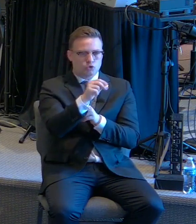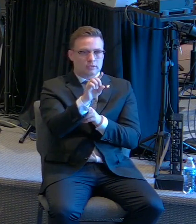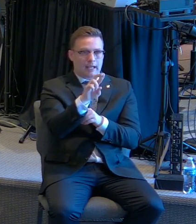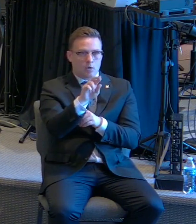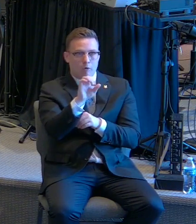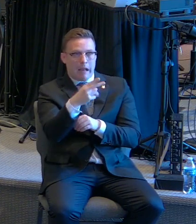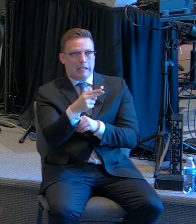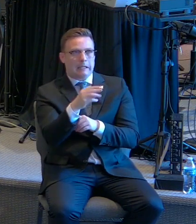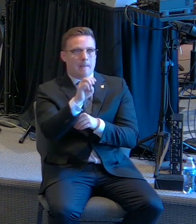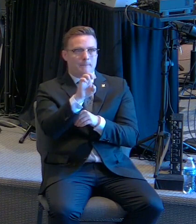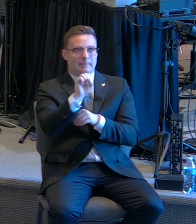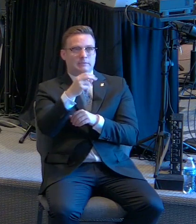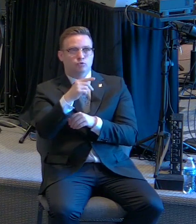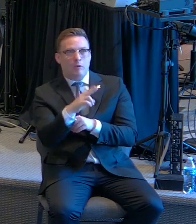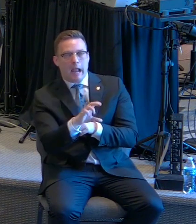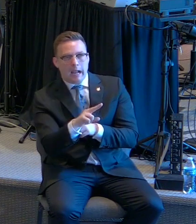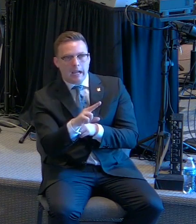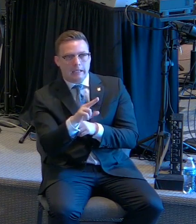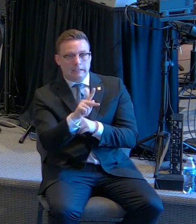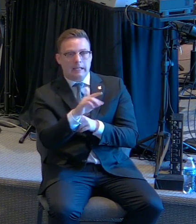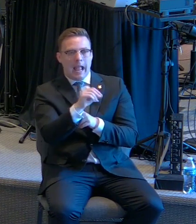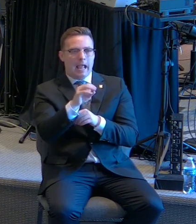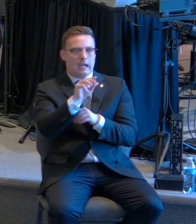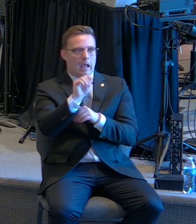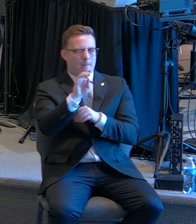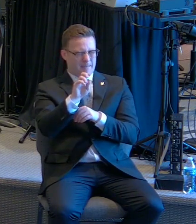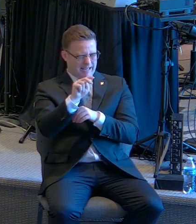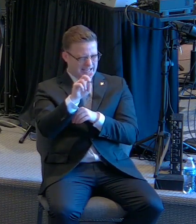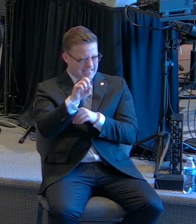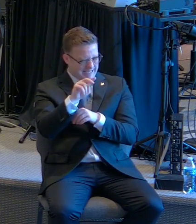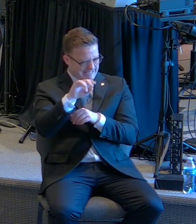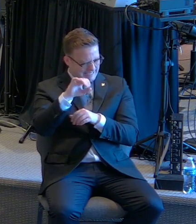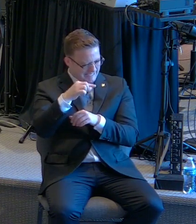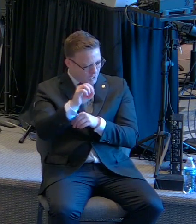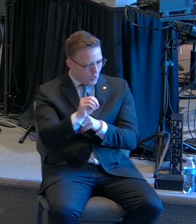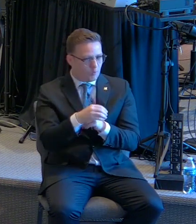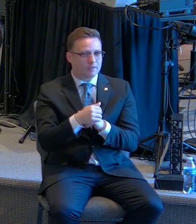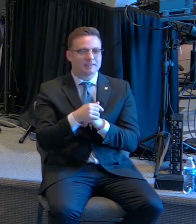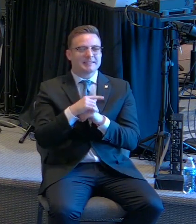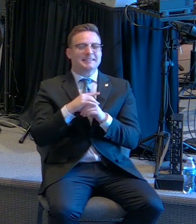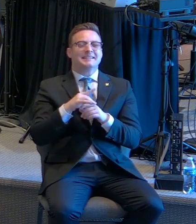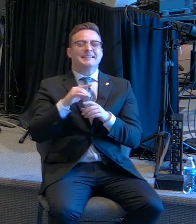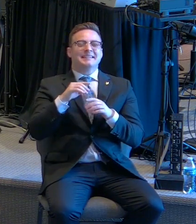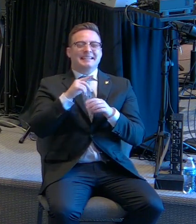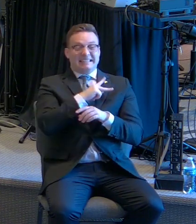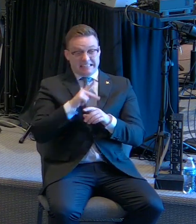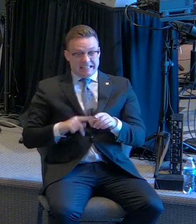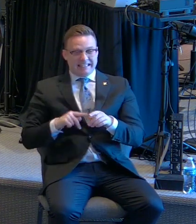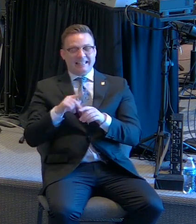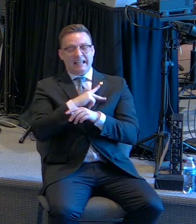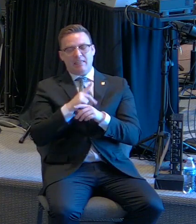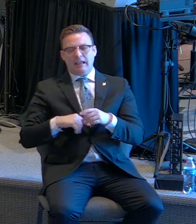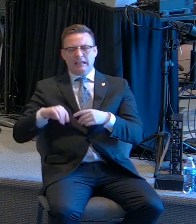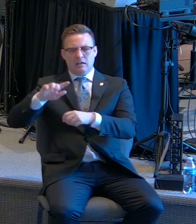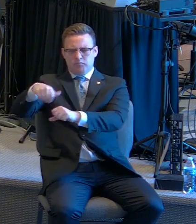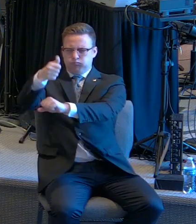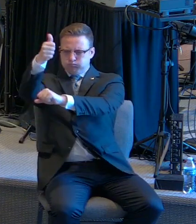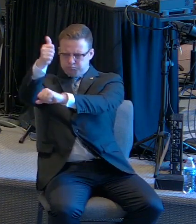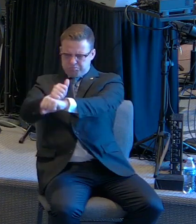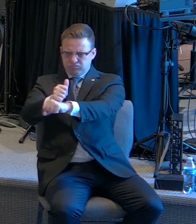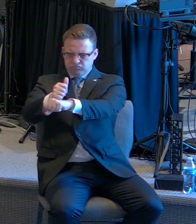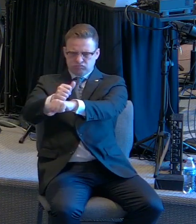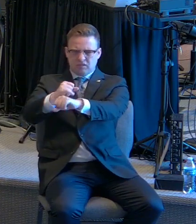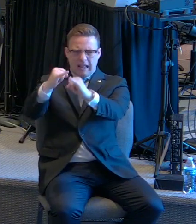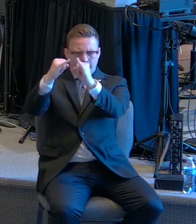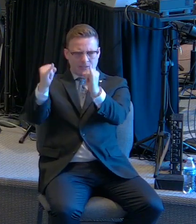And King Nebuchadnezzar at this time, the king of Babylon, was setting up a golden image. And he expected everybody to bow down and worship this image